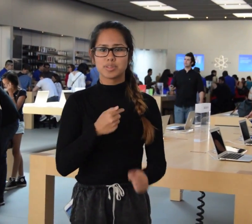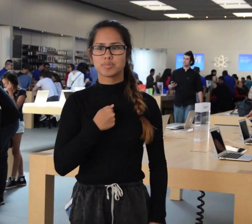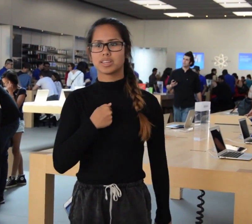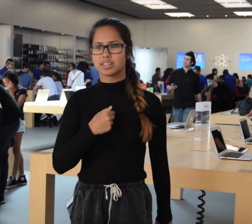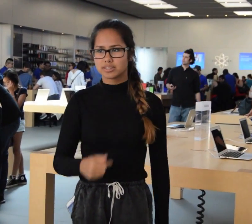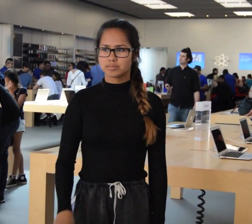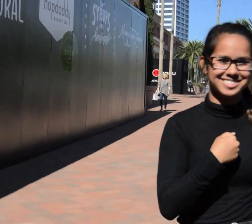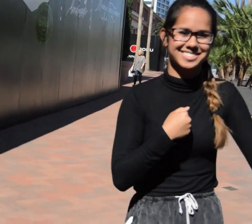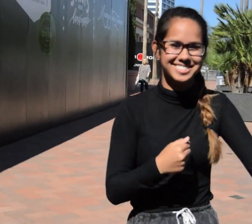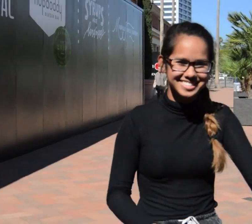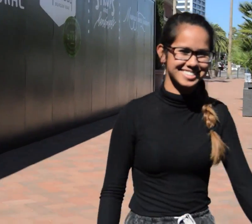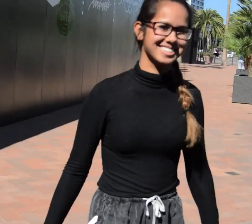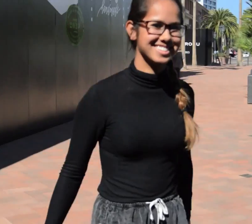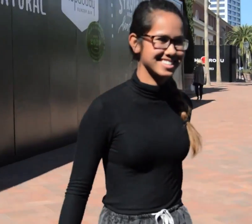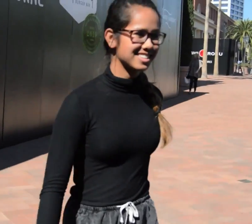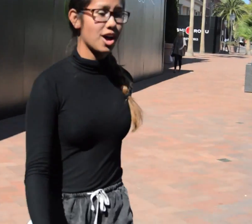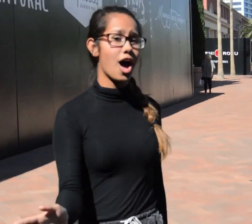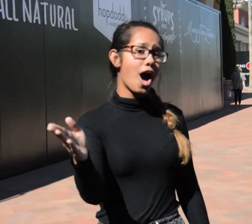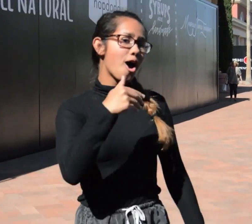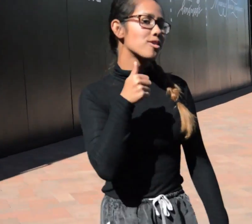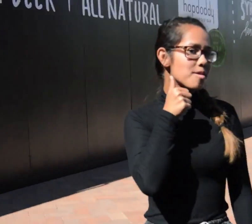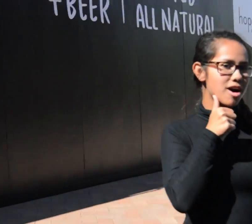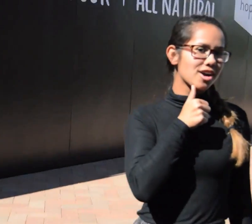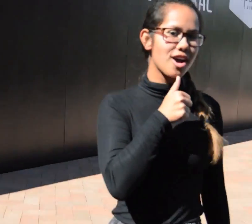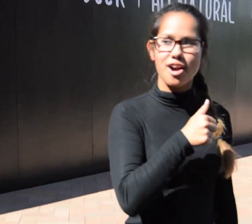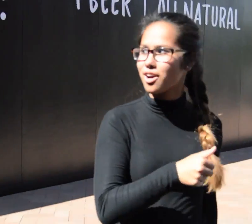with me Come on, girl